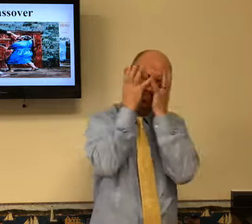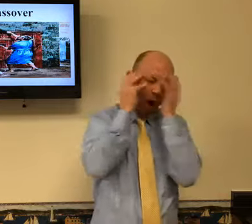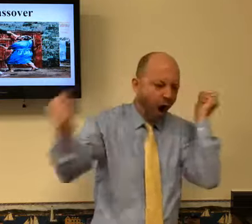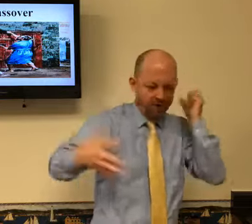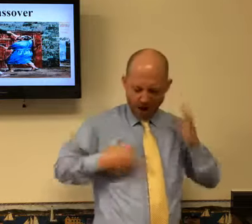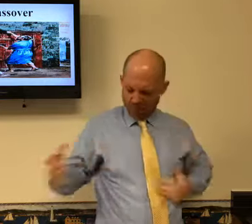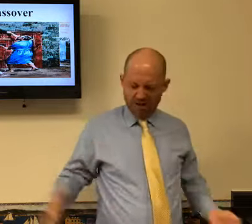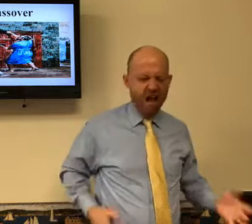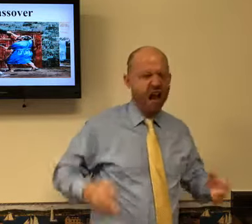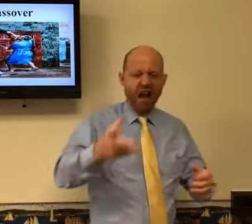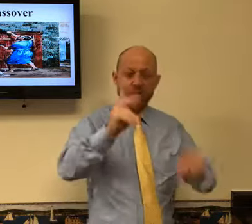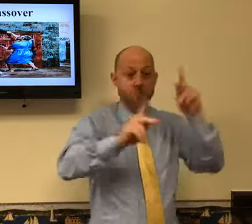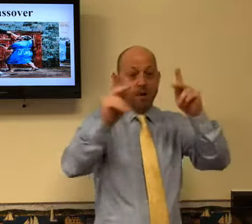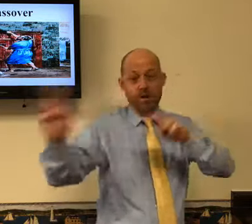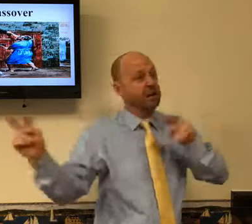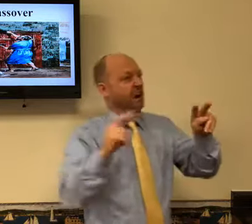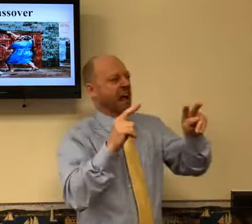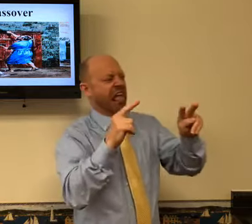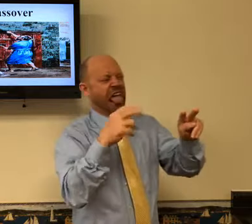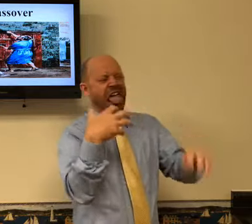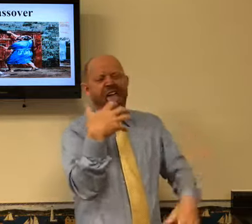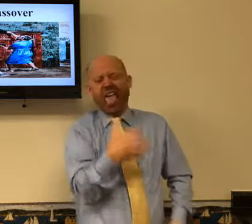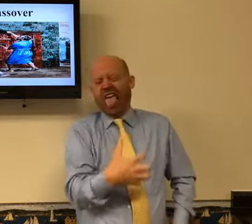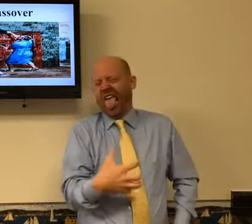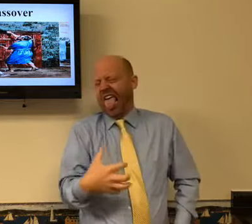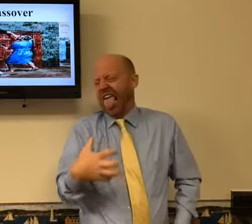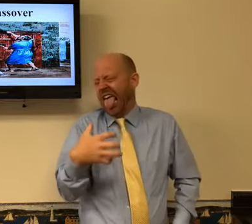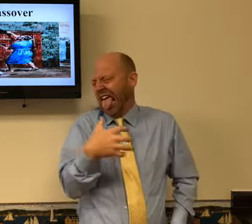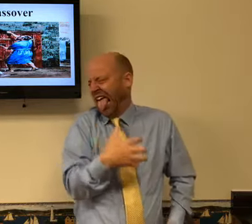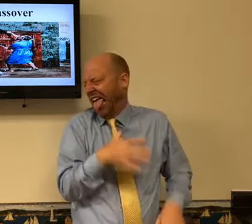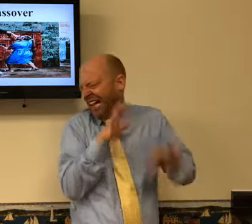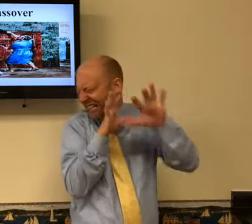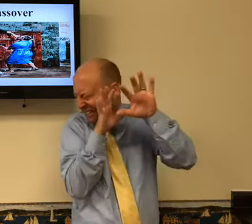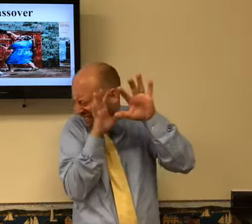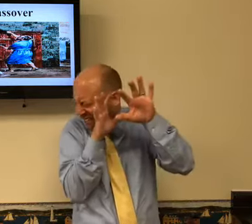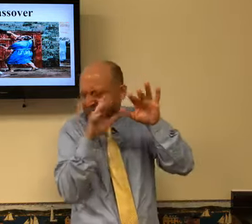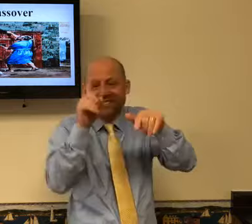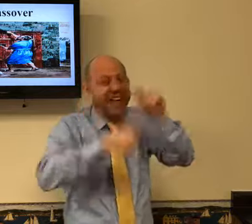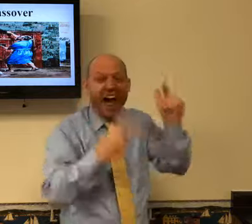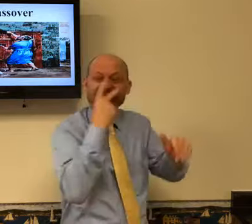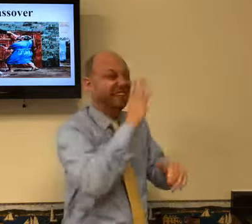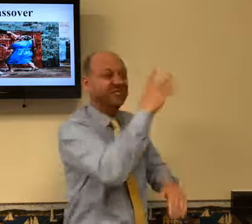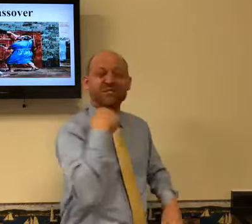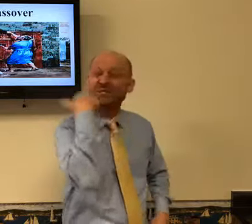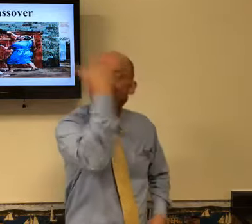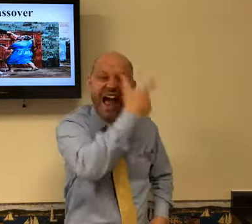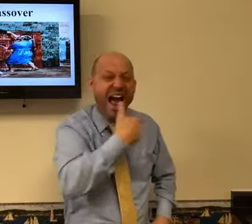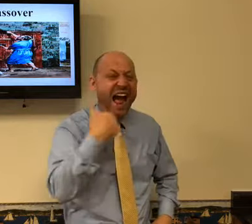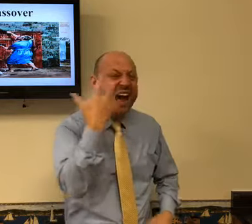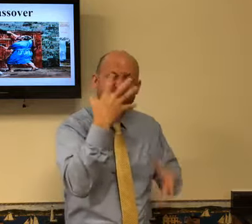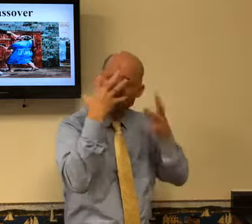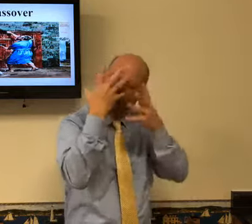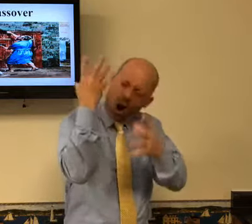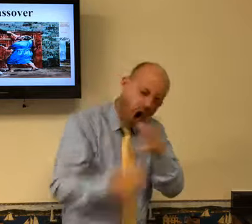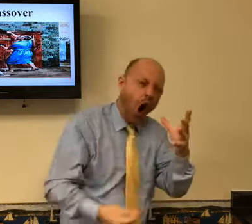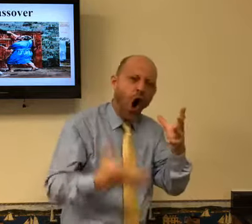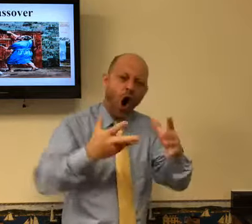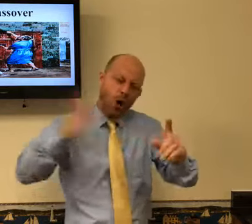they beat him. And people were watching it. It was so disgusting. They couldn't bear to look at it. They couldn't bear to see his